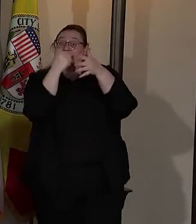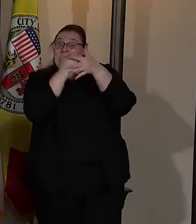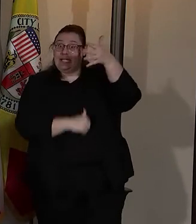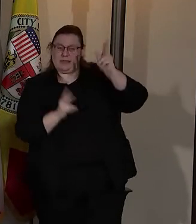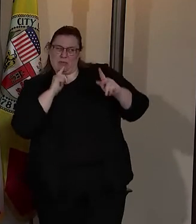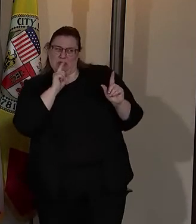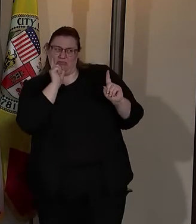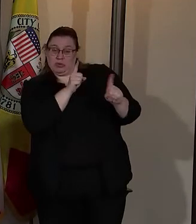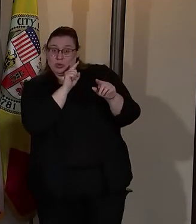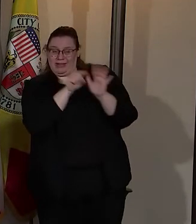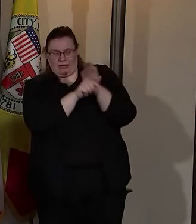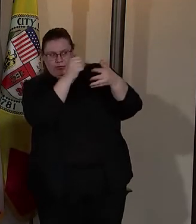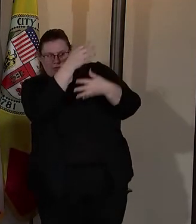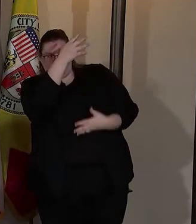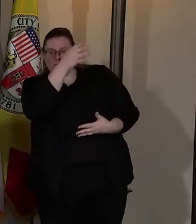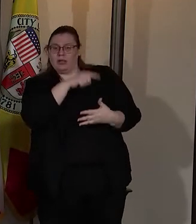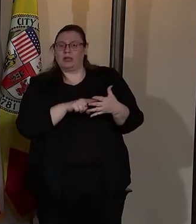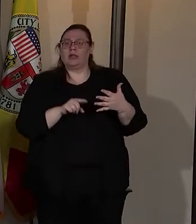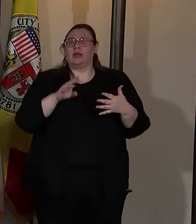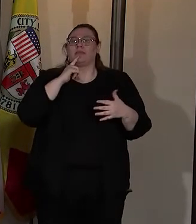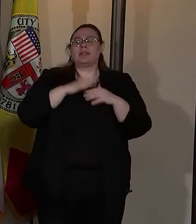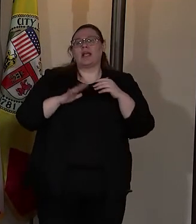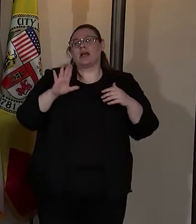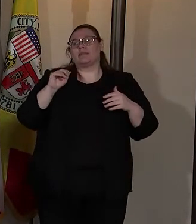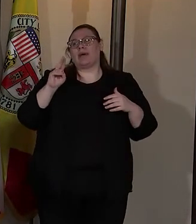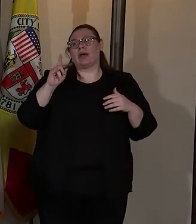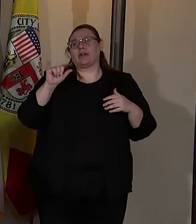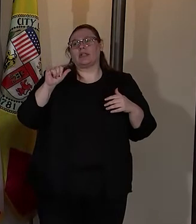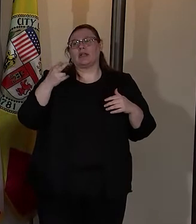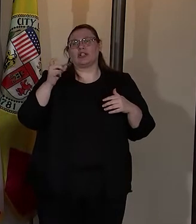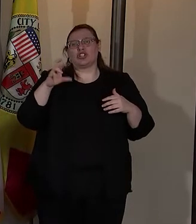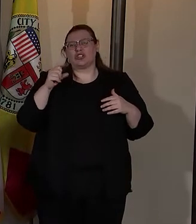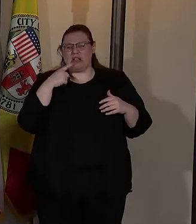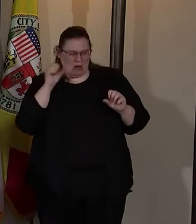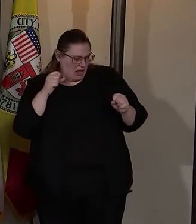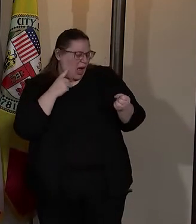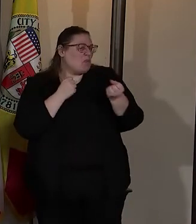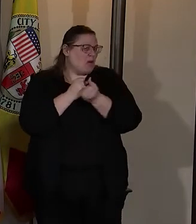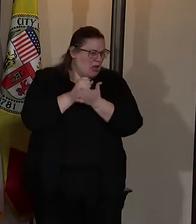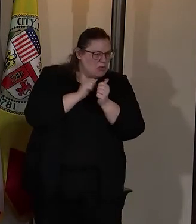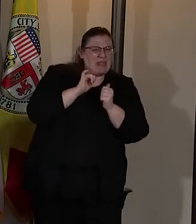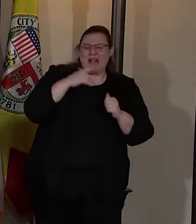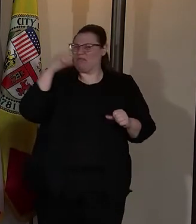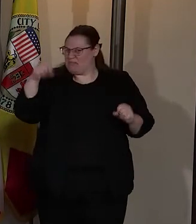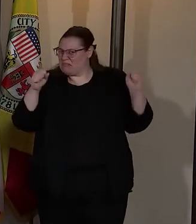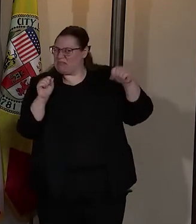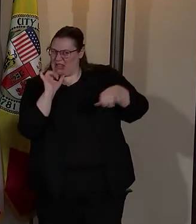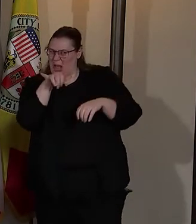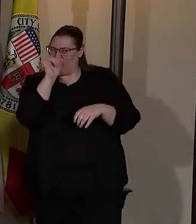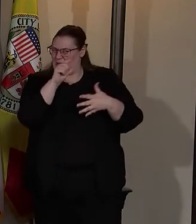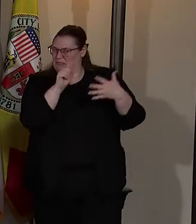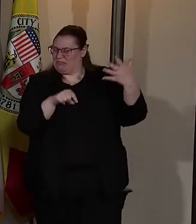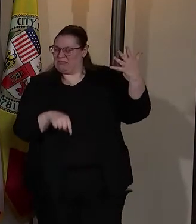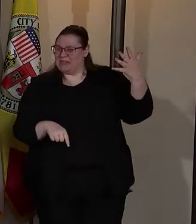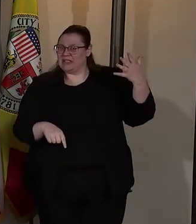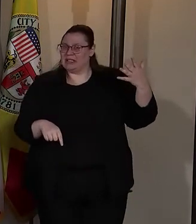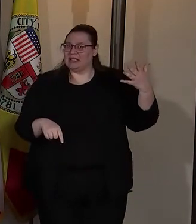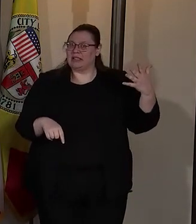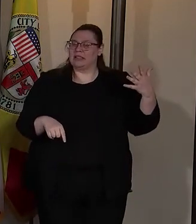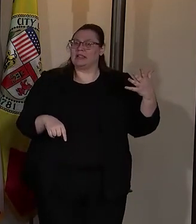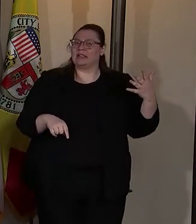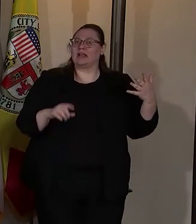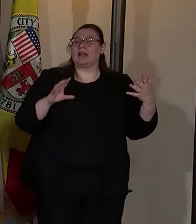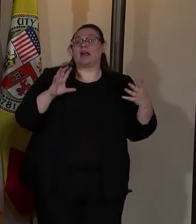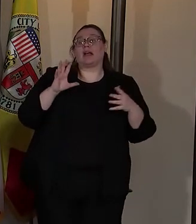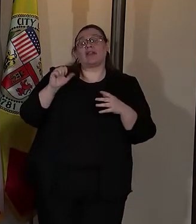kill, the blood bounty hunters, the OGs were saying, yeah, we'll help them do that one. Yeah, yeah, this one. Yeah, we got, they got to Phil